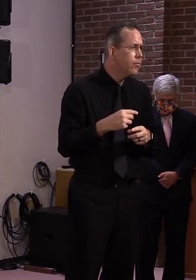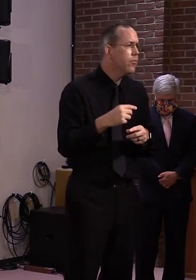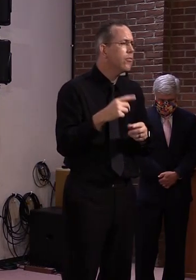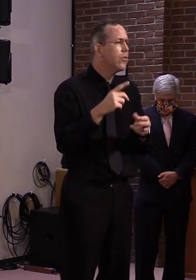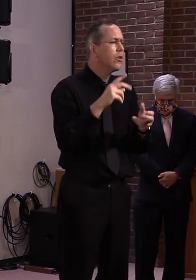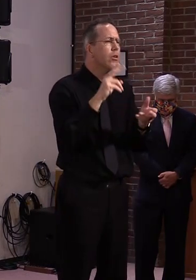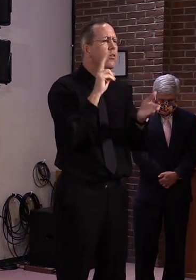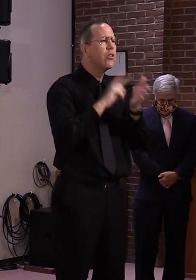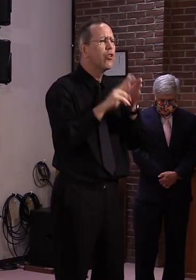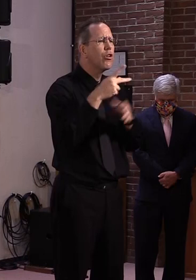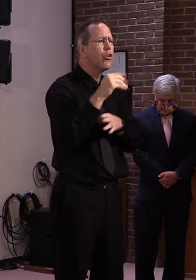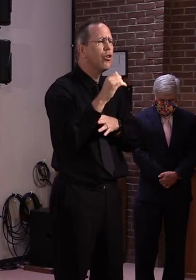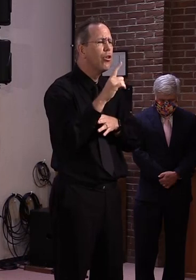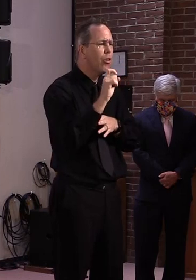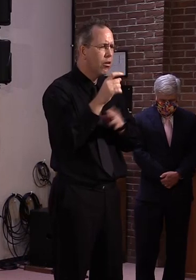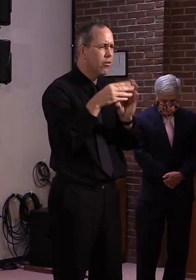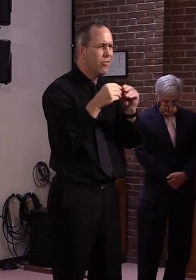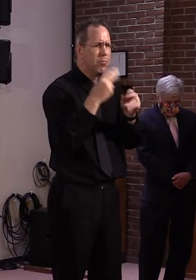was on on Monday.